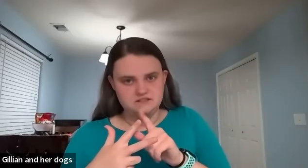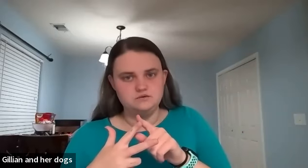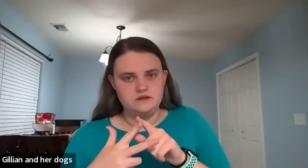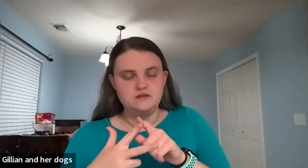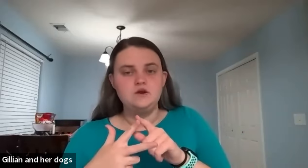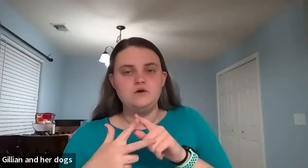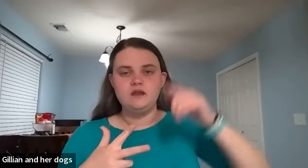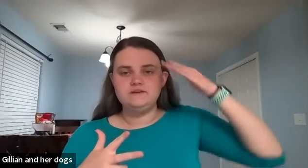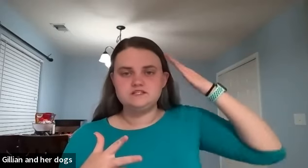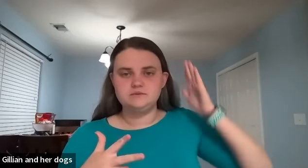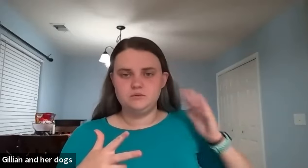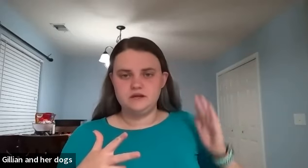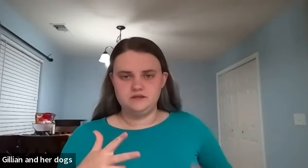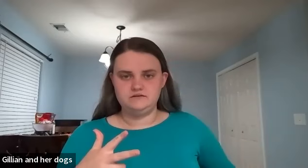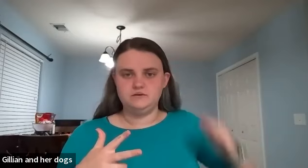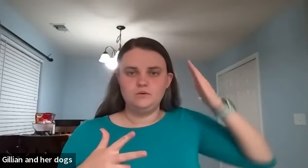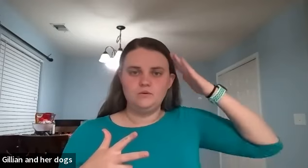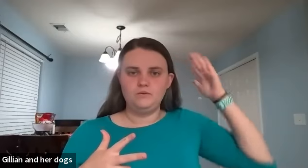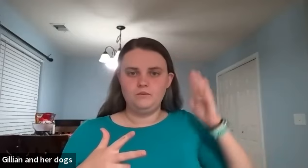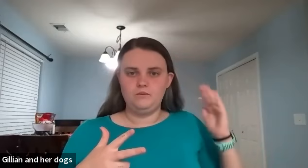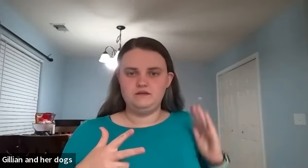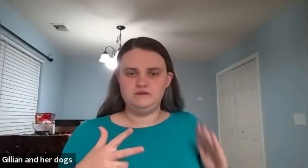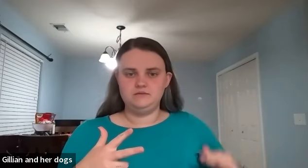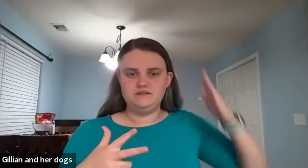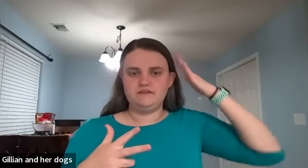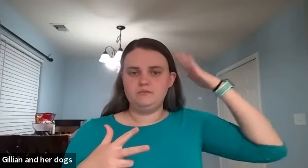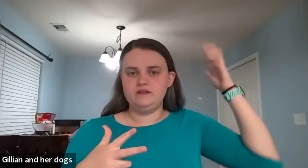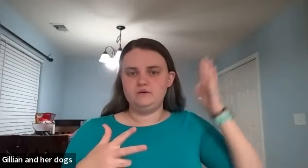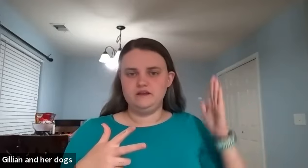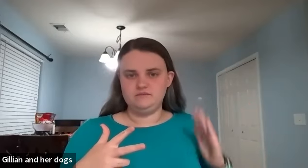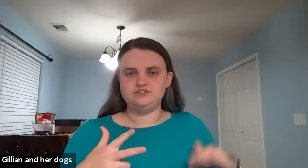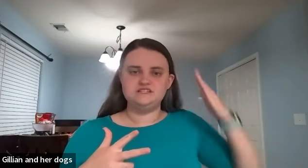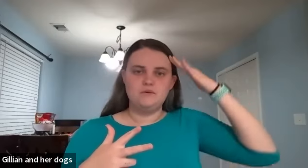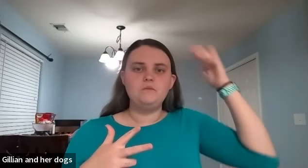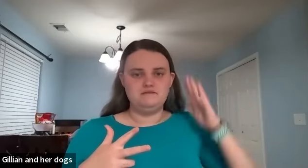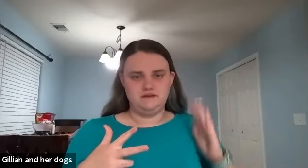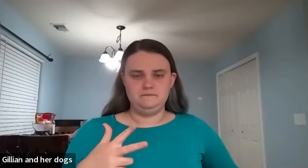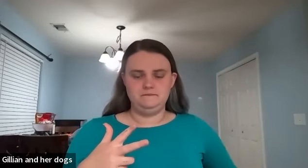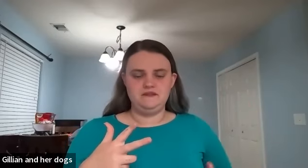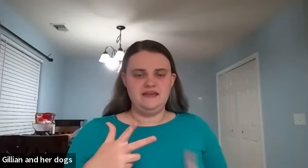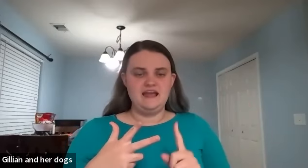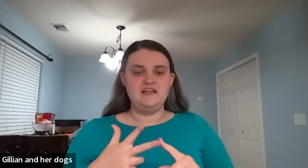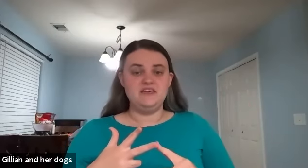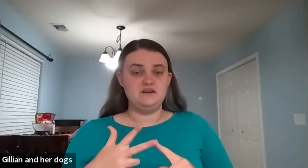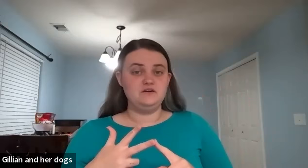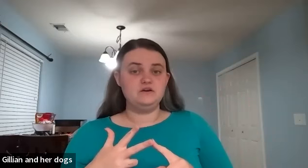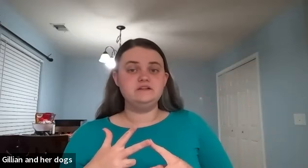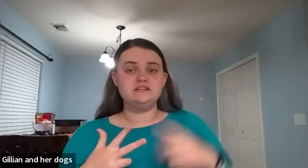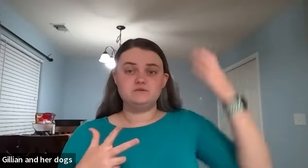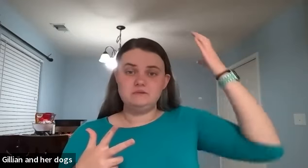let's do wavy wavy is going to be wavy wavy you make like a little wave motions yeah wavy and then curly is going to